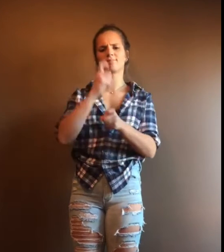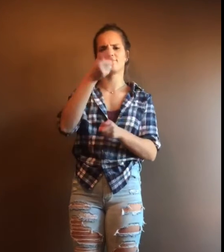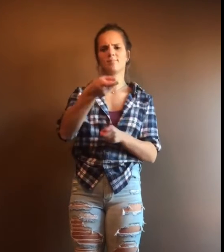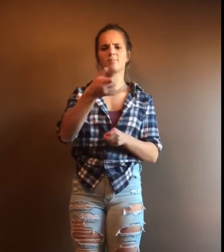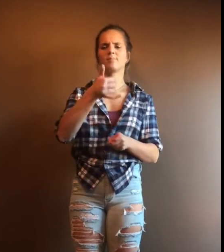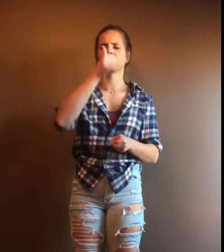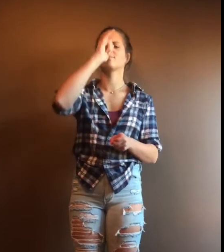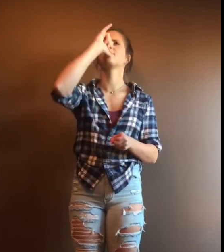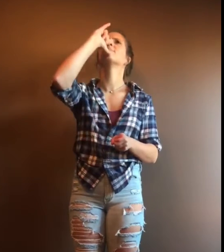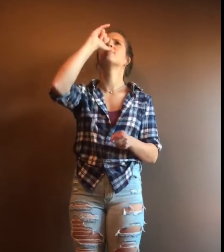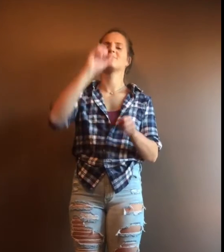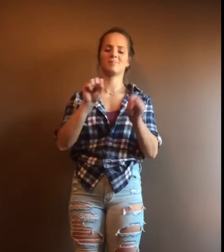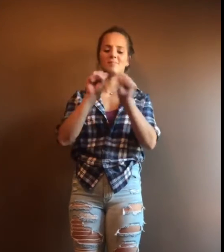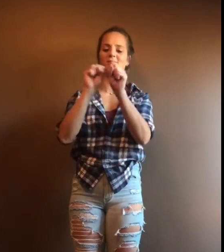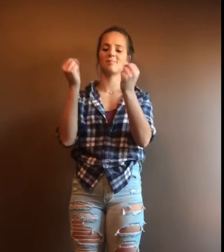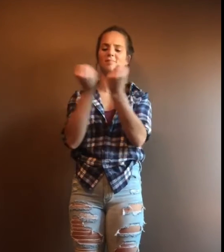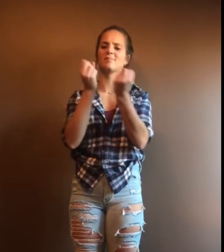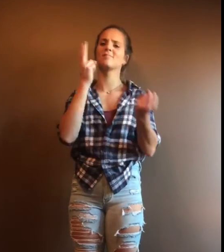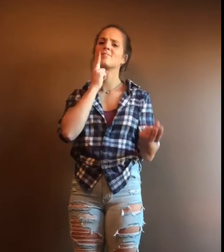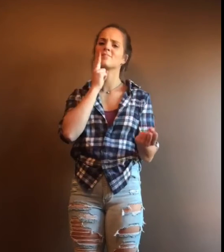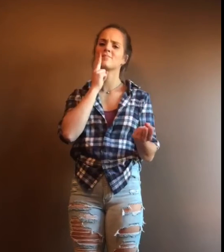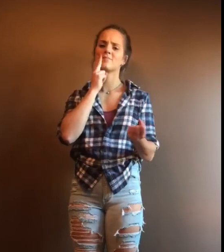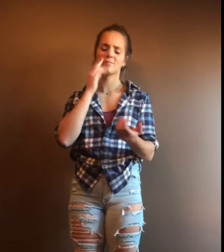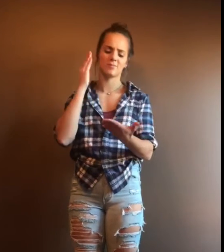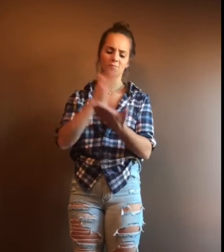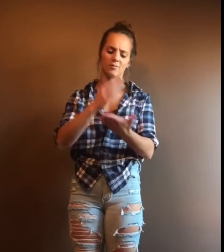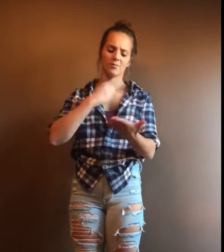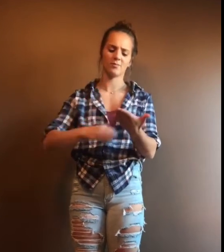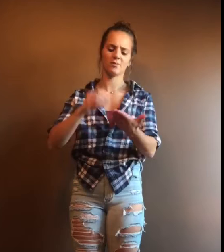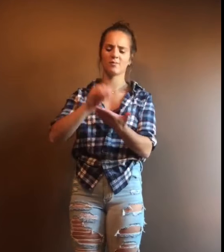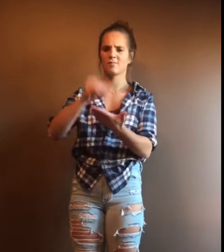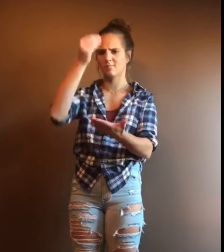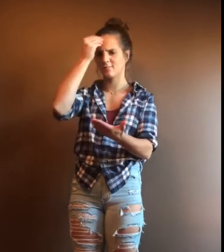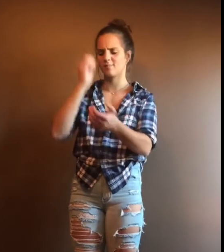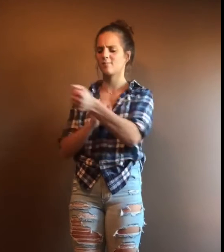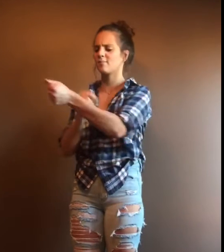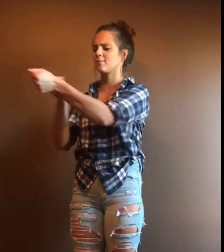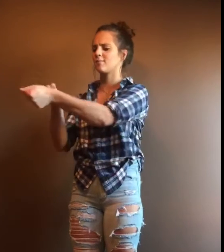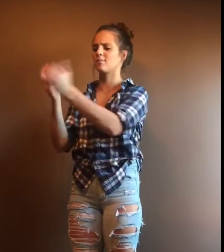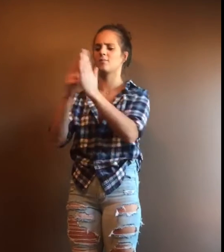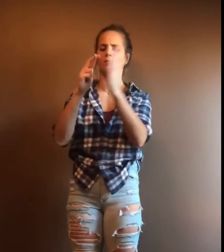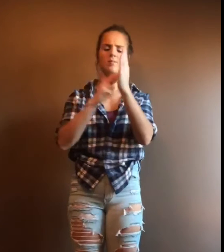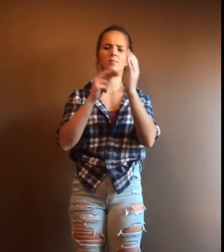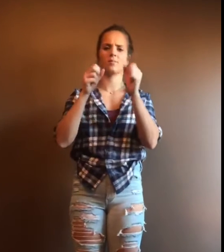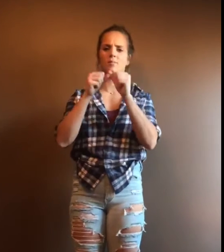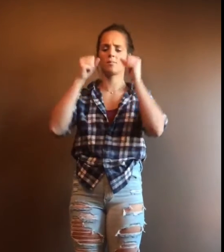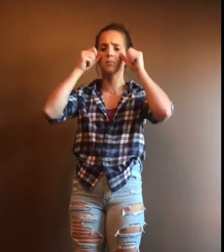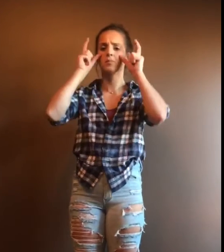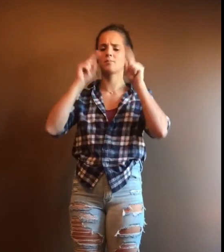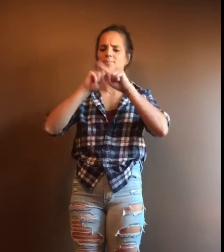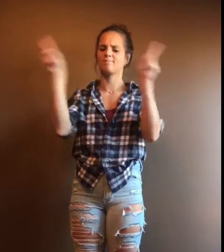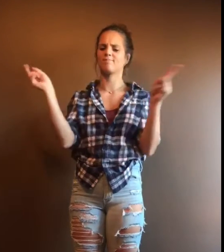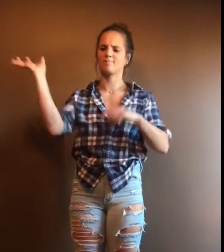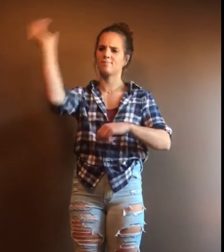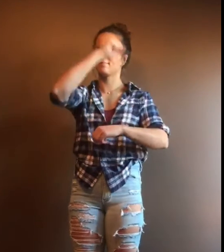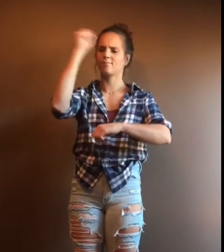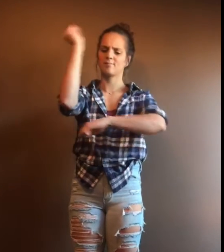joking Drinking too much and socially smoking Wish I could stop, start to behave And then wake up in the morning And never miss a day